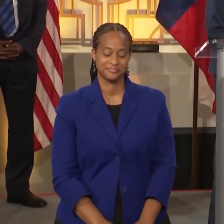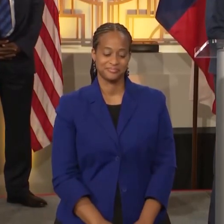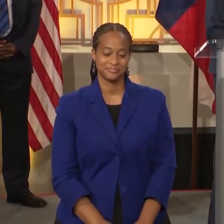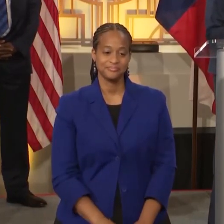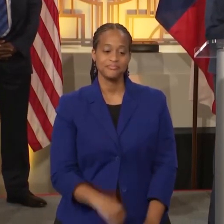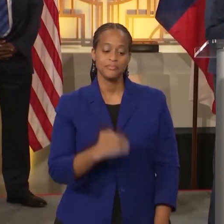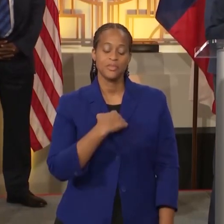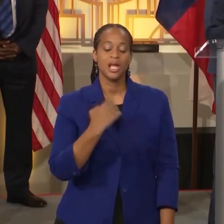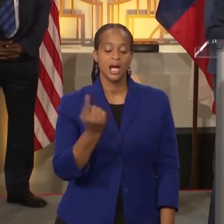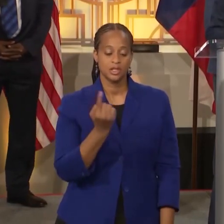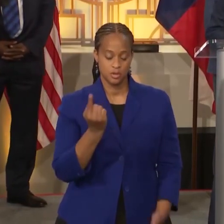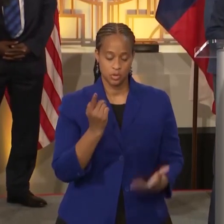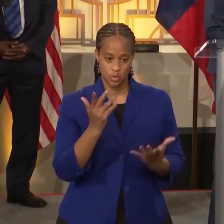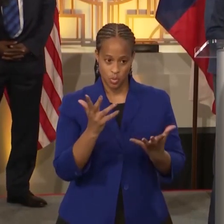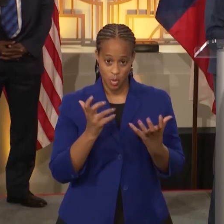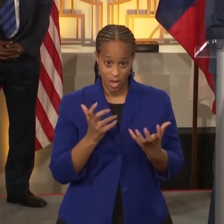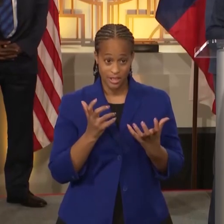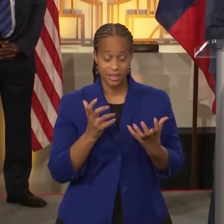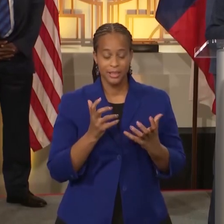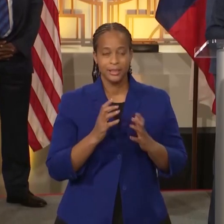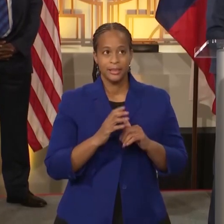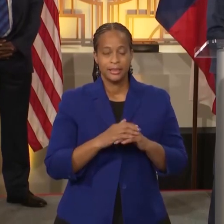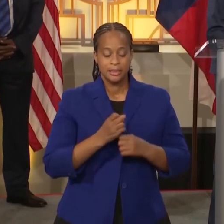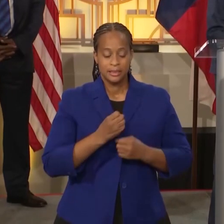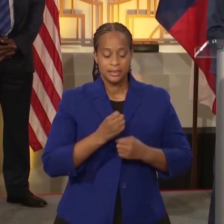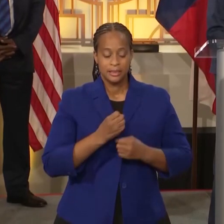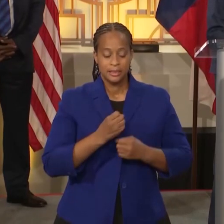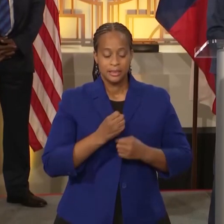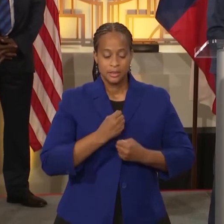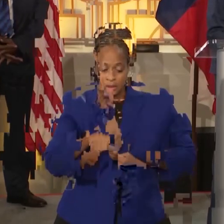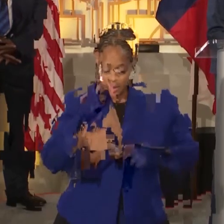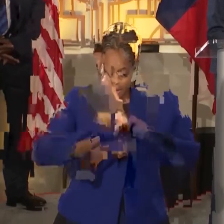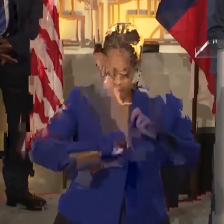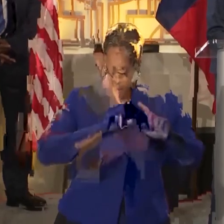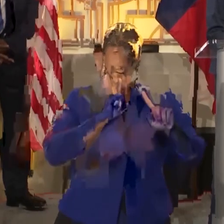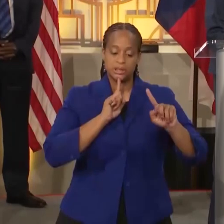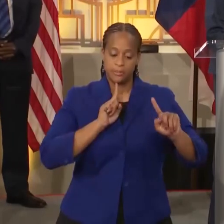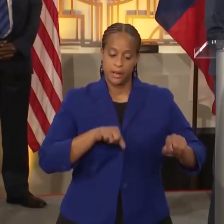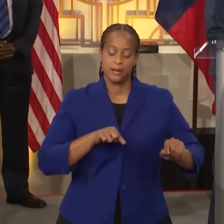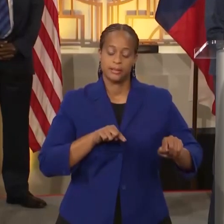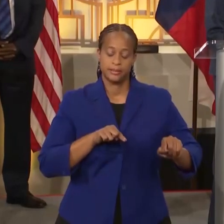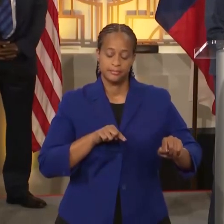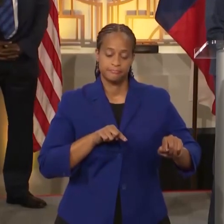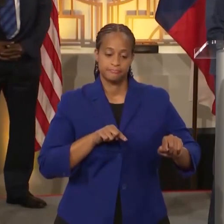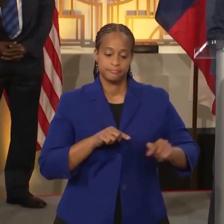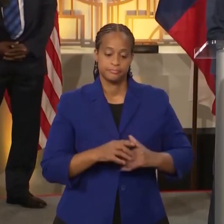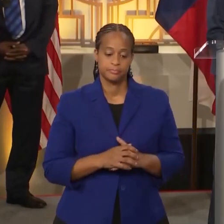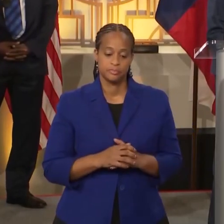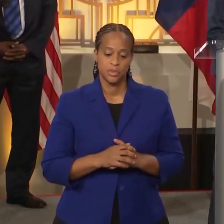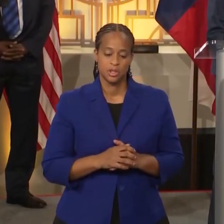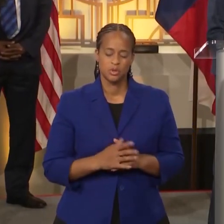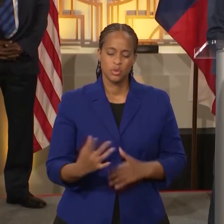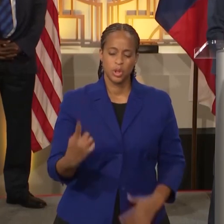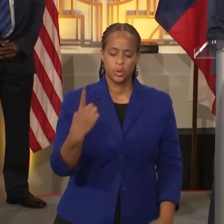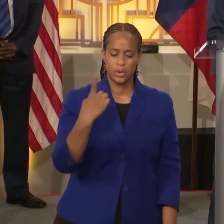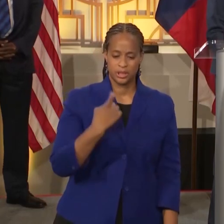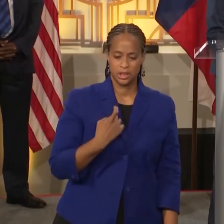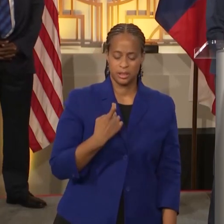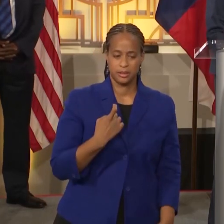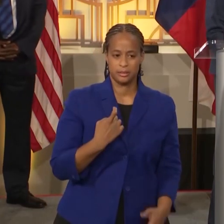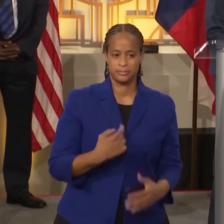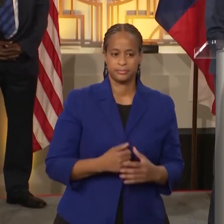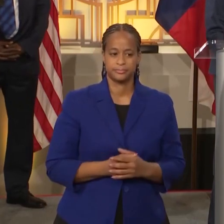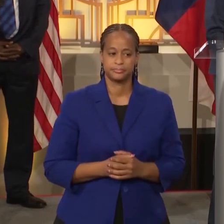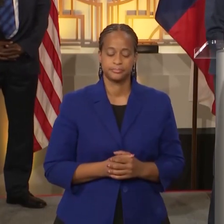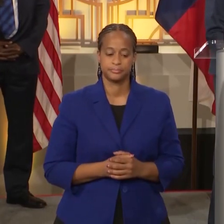I just want to come up with it is very difficult to respond. To a question where